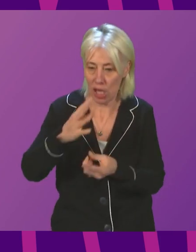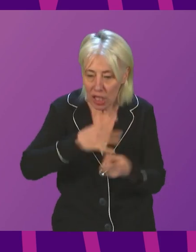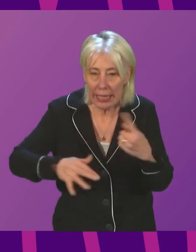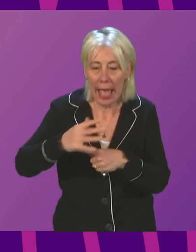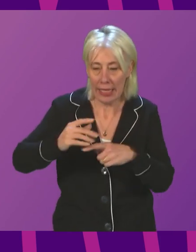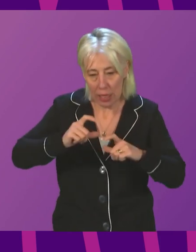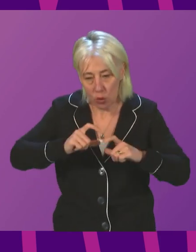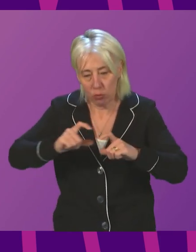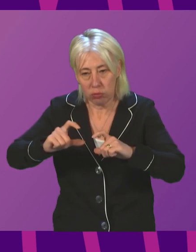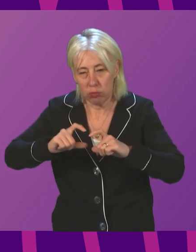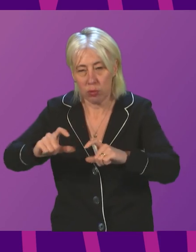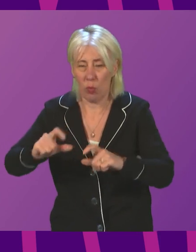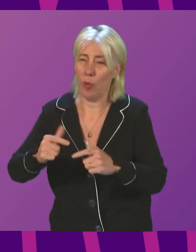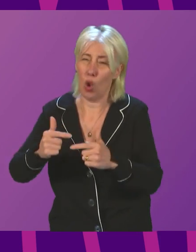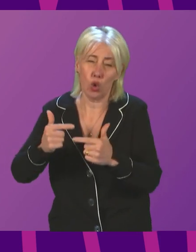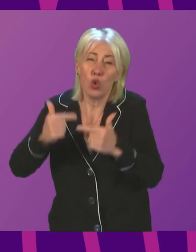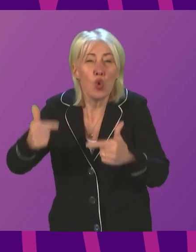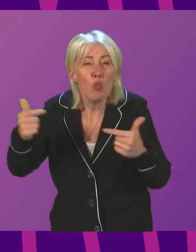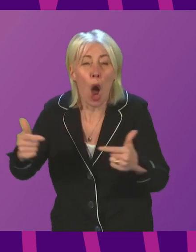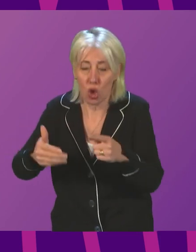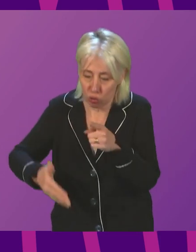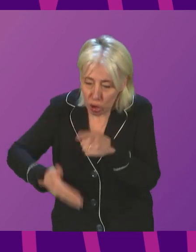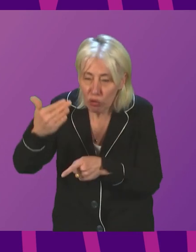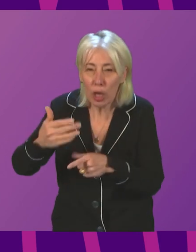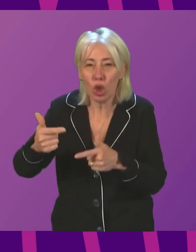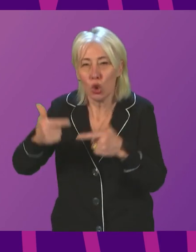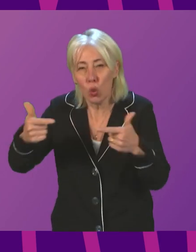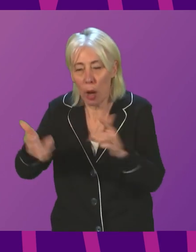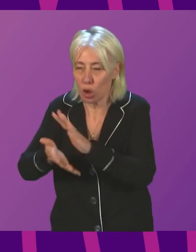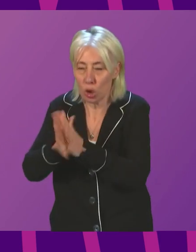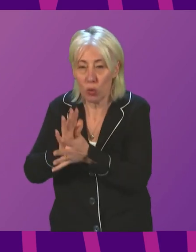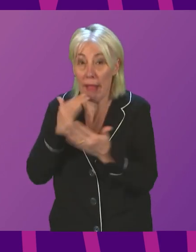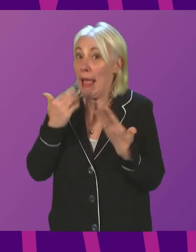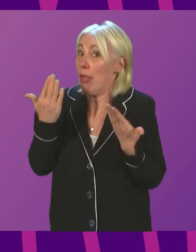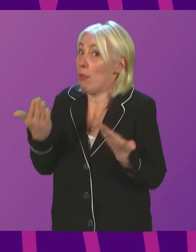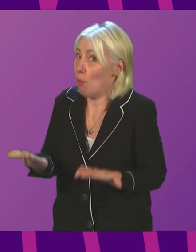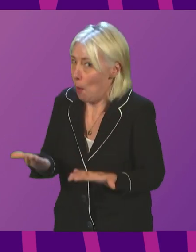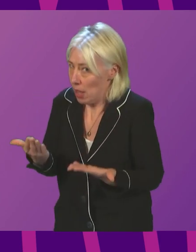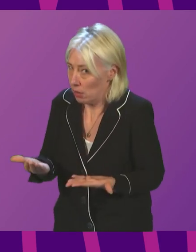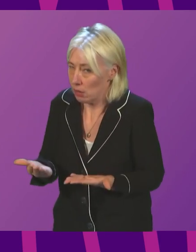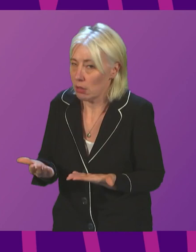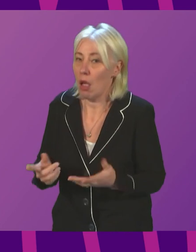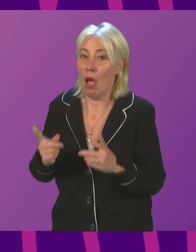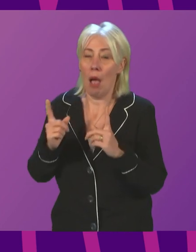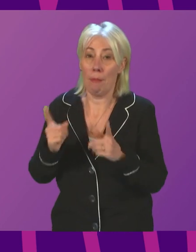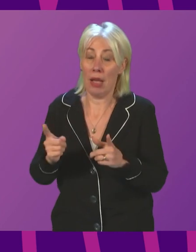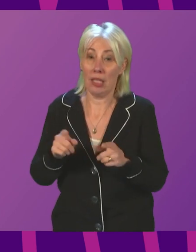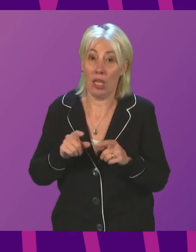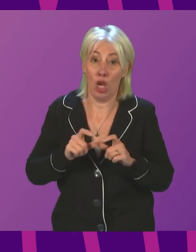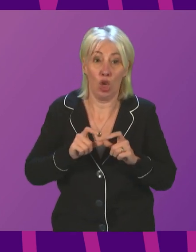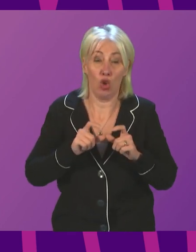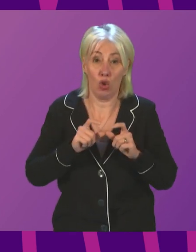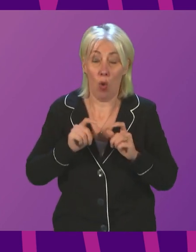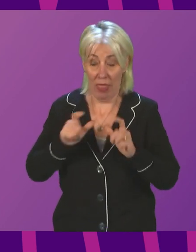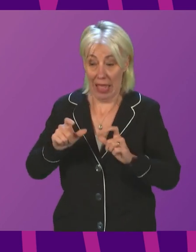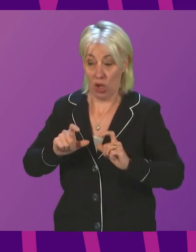function without interruption, without restriction at this moment, whilst not allowing so much